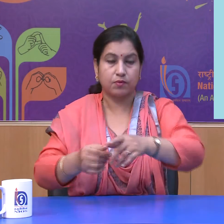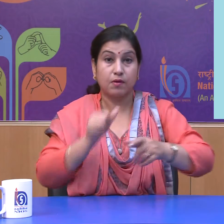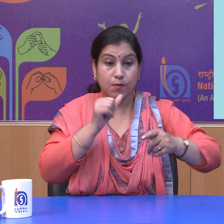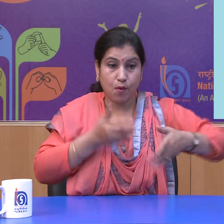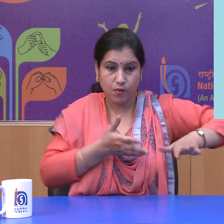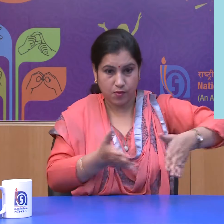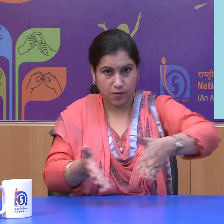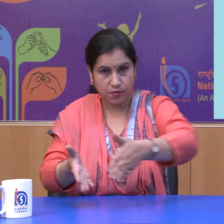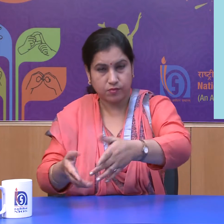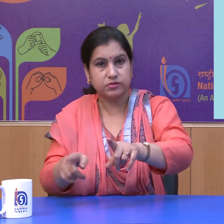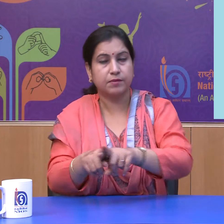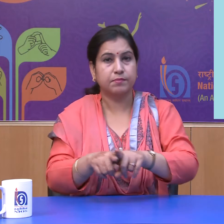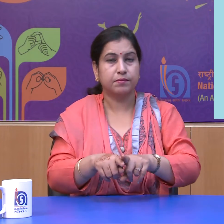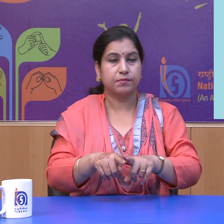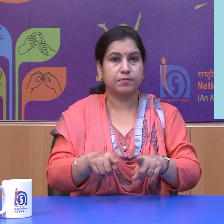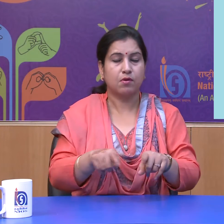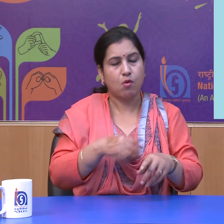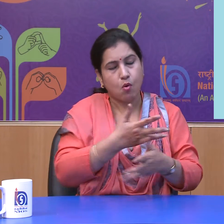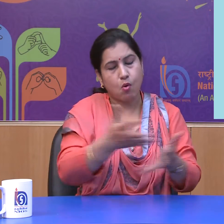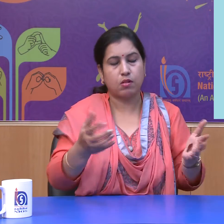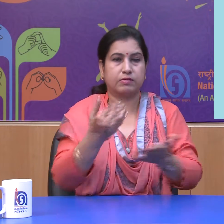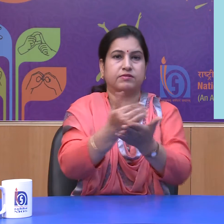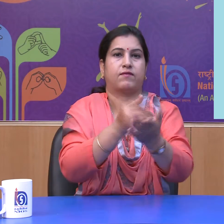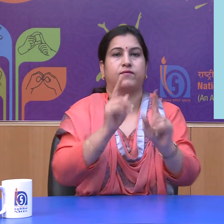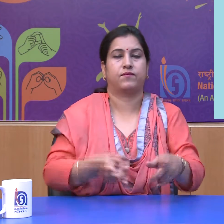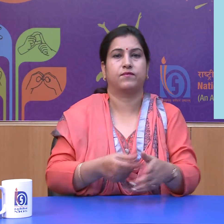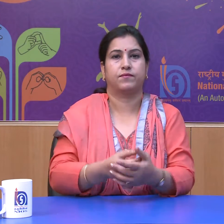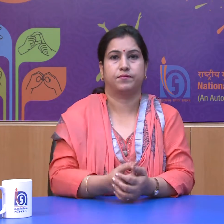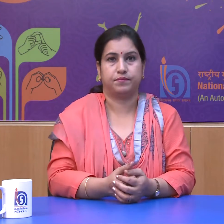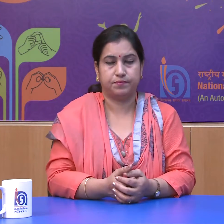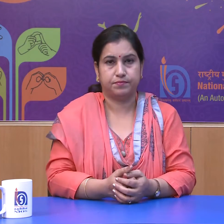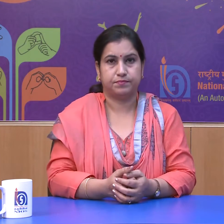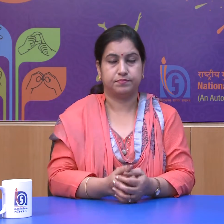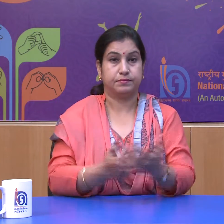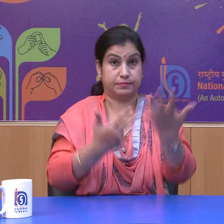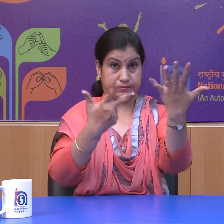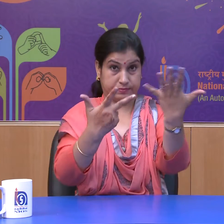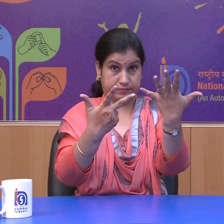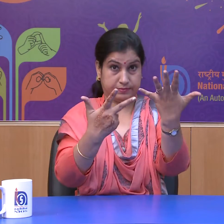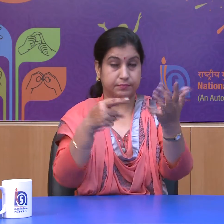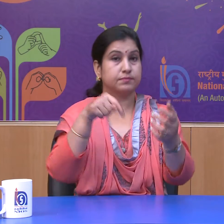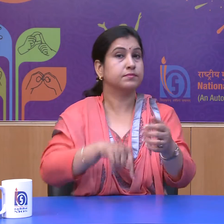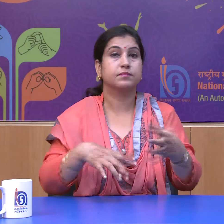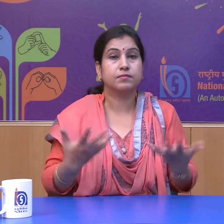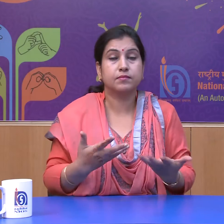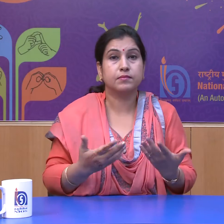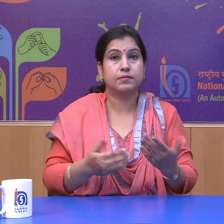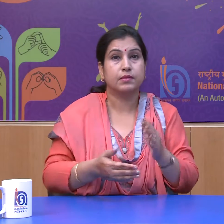rivers, etcetera. Number 8 is to develop the scientific